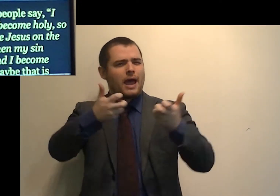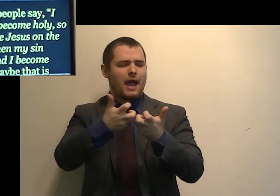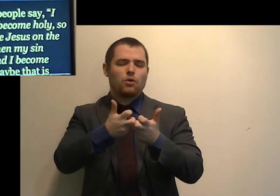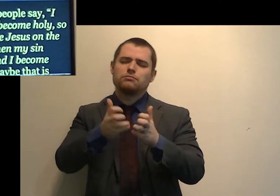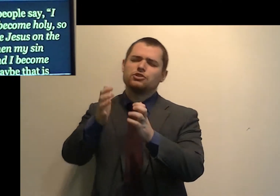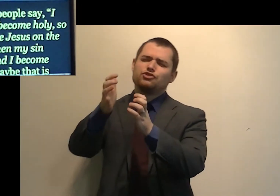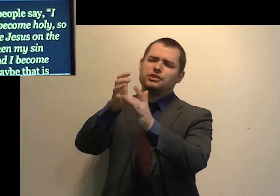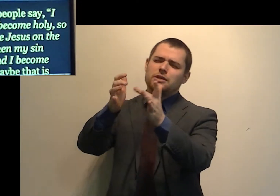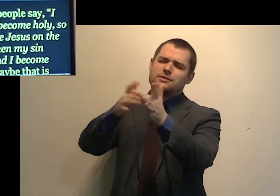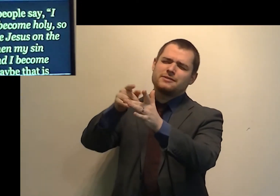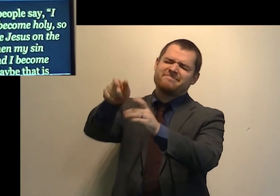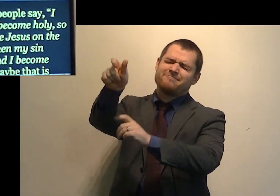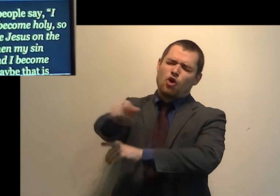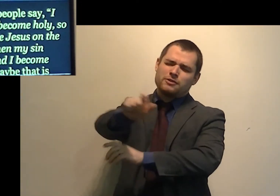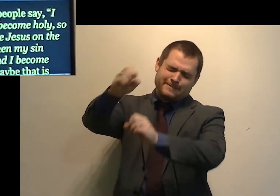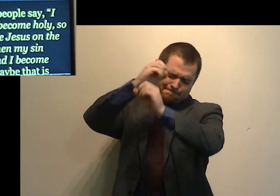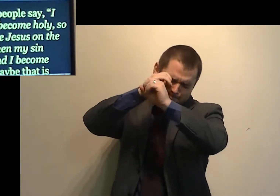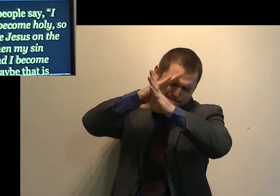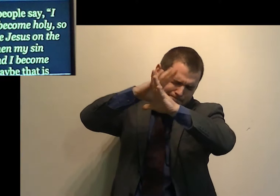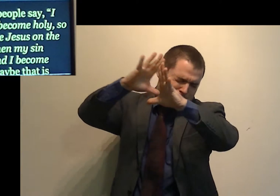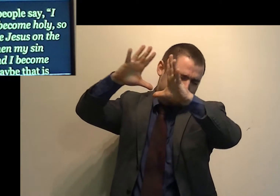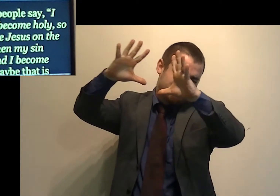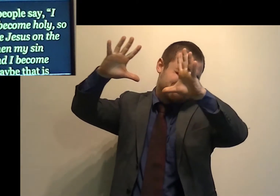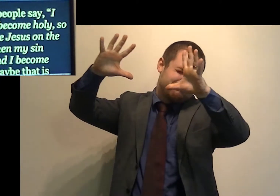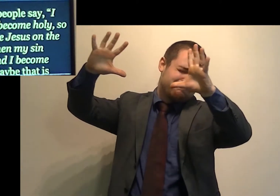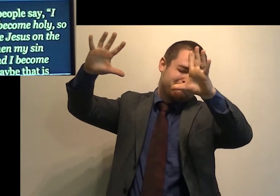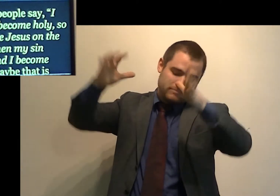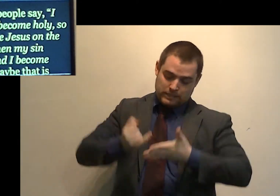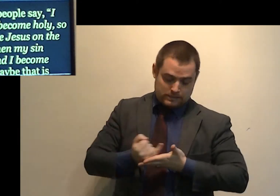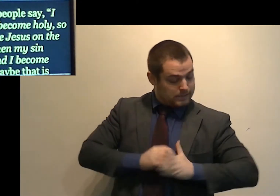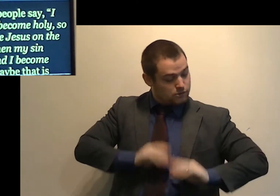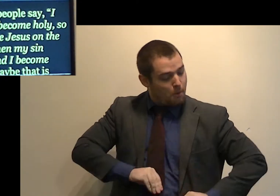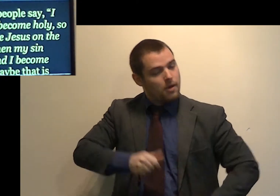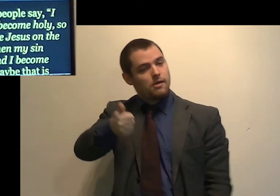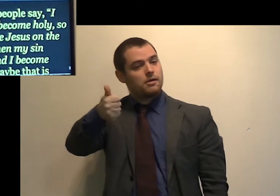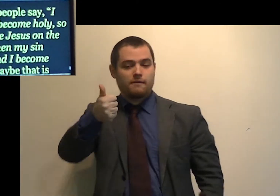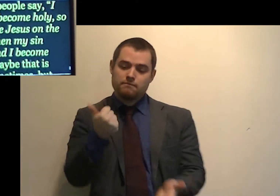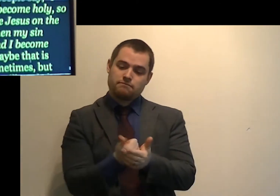on the cross. Then my strength stops. Then I become holy.